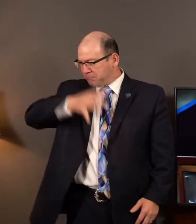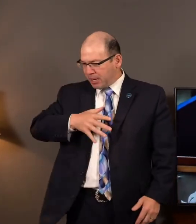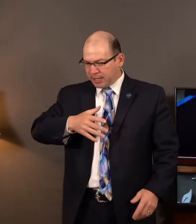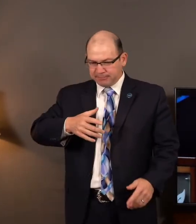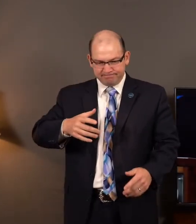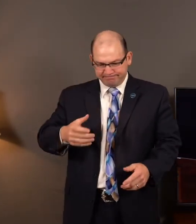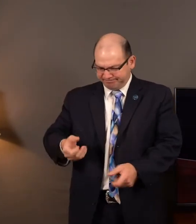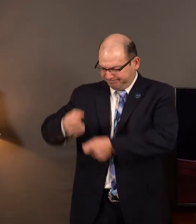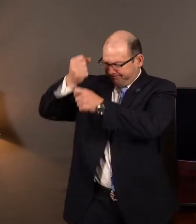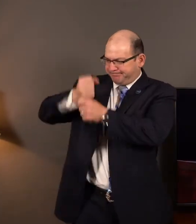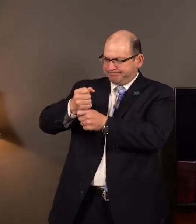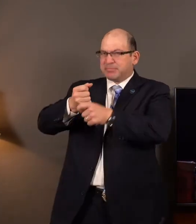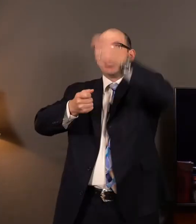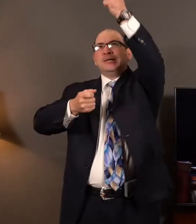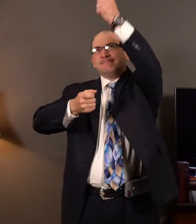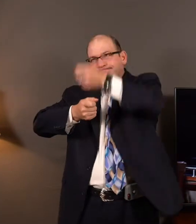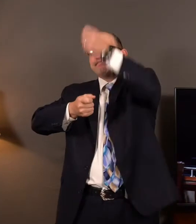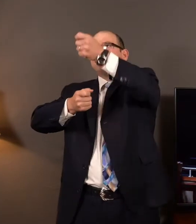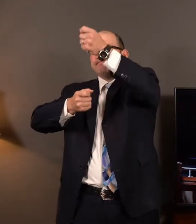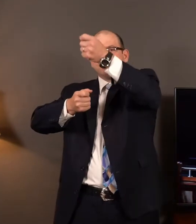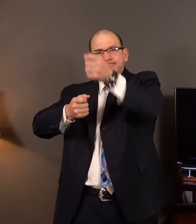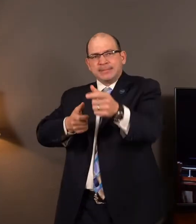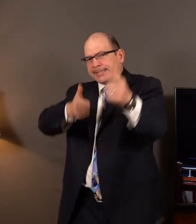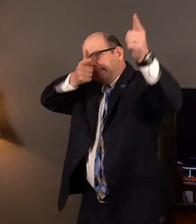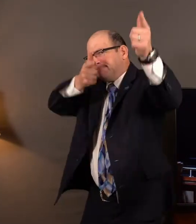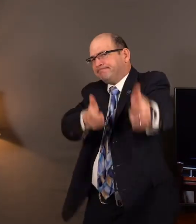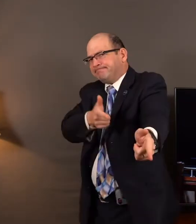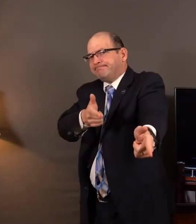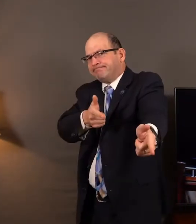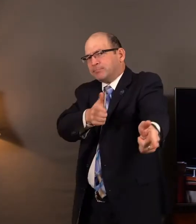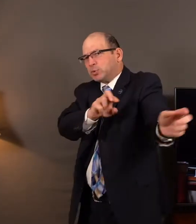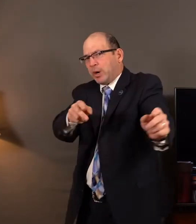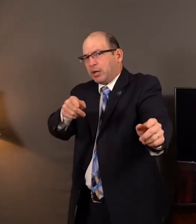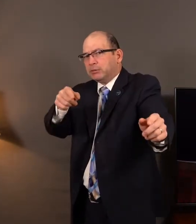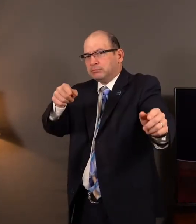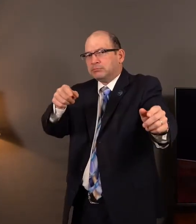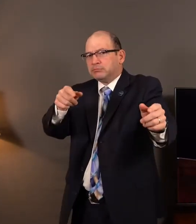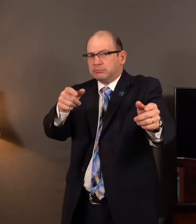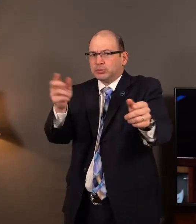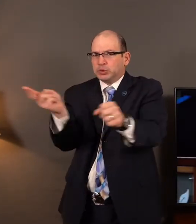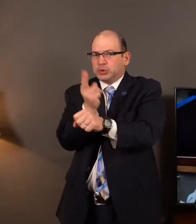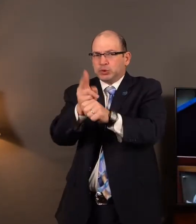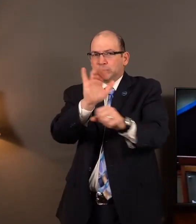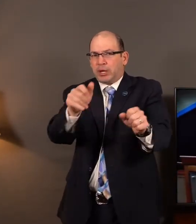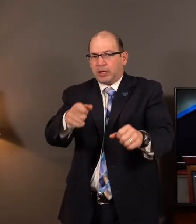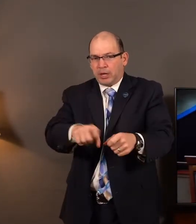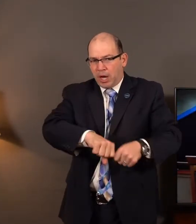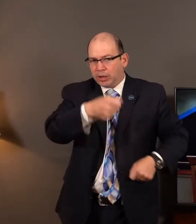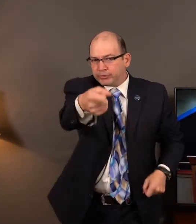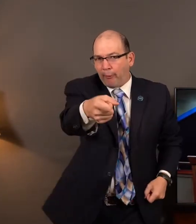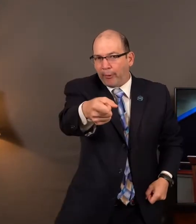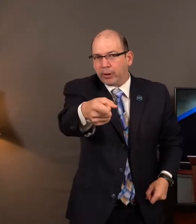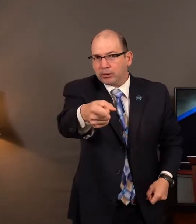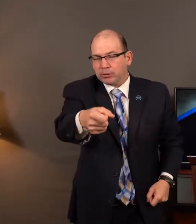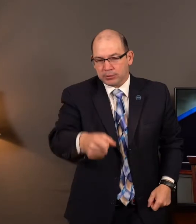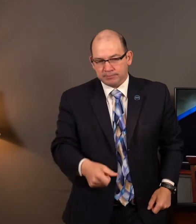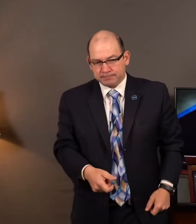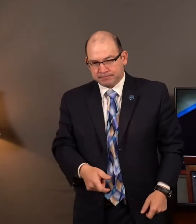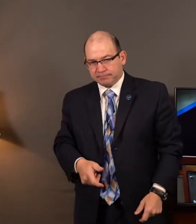sound of metal on metal as those men fixed bayonets. And Colonel Joshua Chamberlain said, you fix bayonets. You get down behind that wall and you